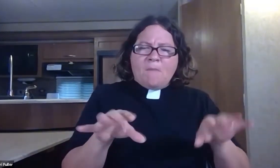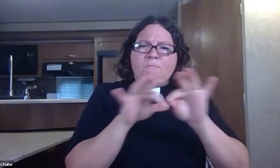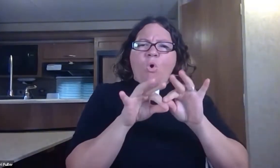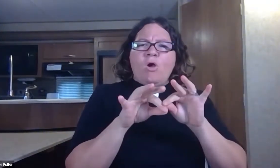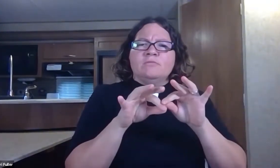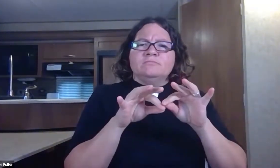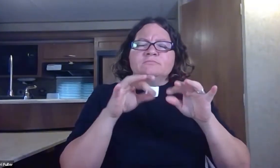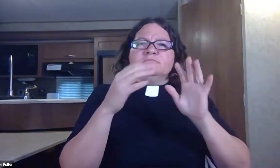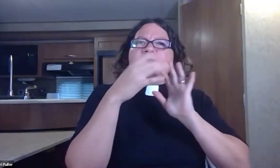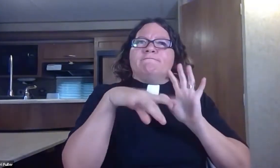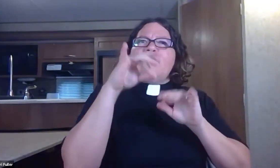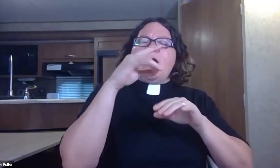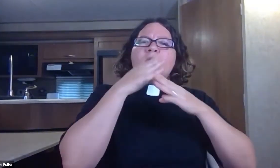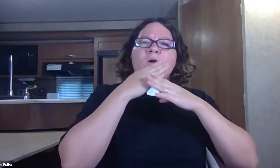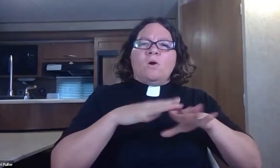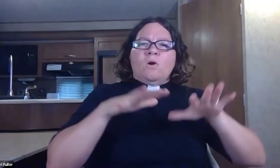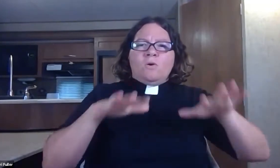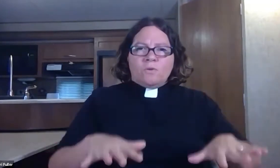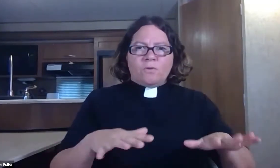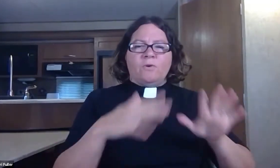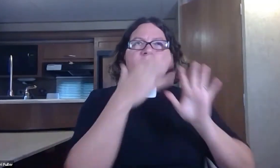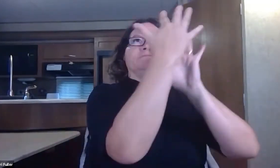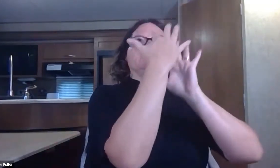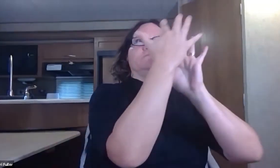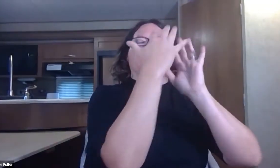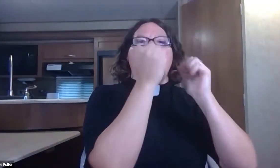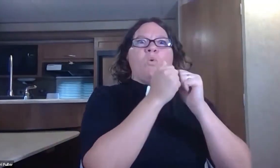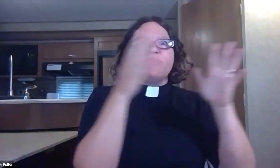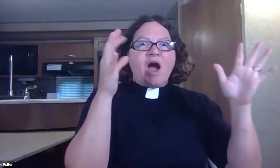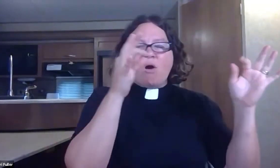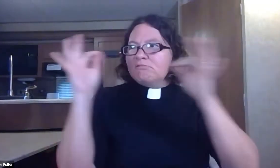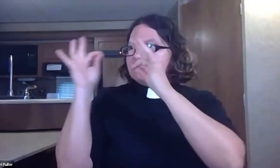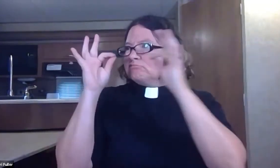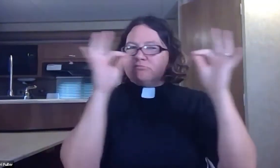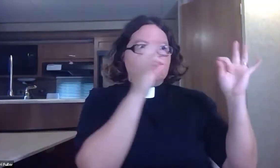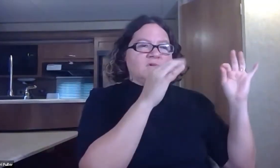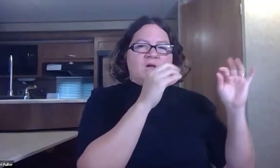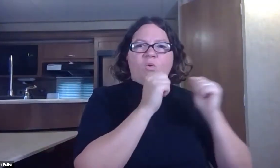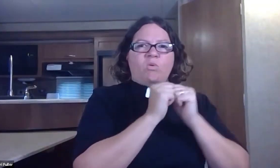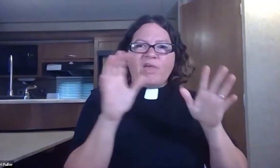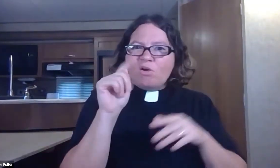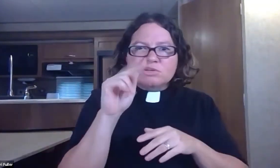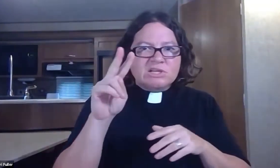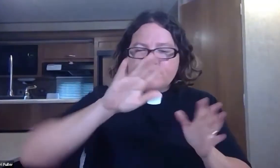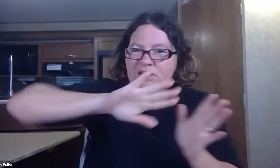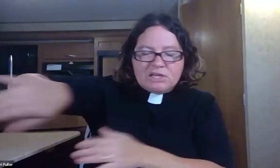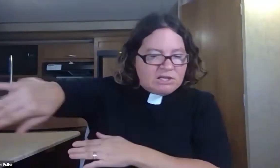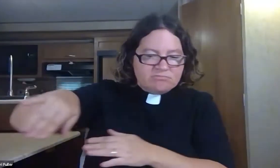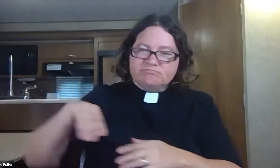your home, just somewhere where you can find calm and serenity and recenter yourself